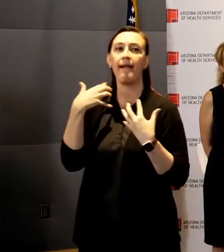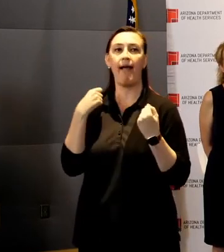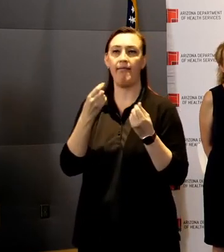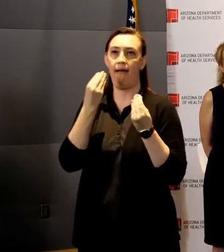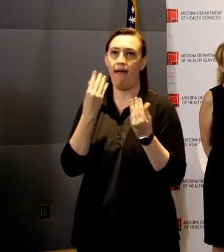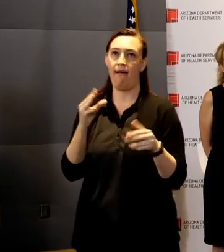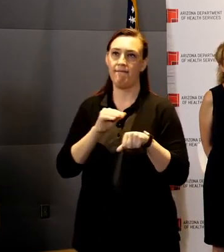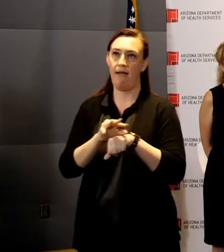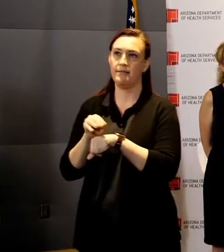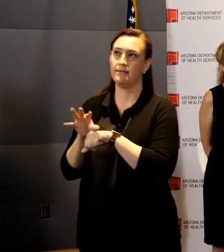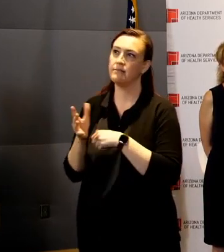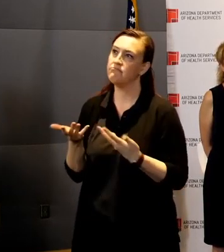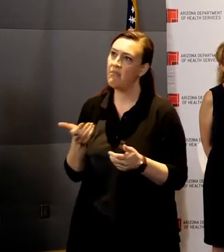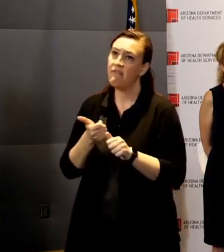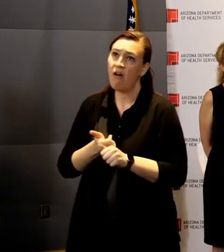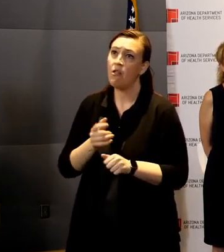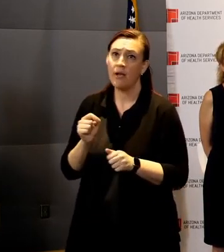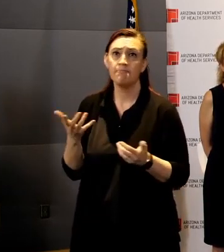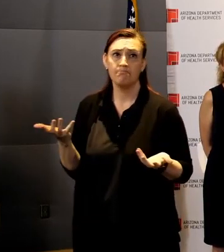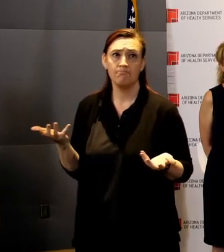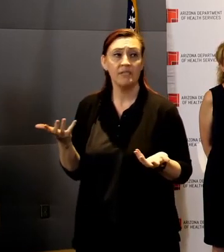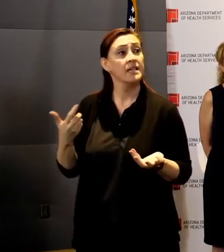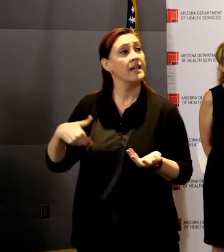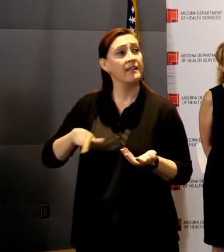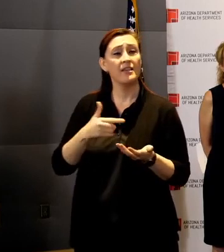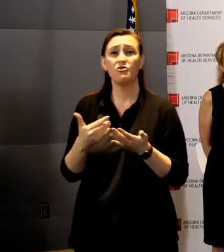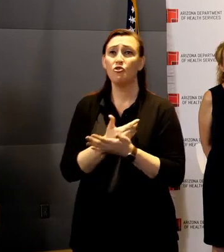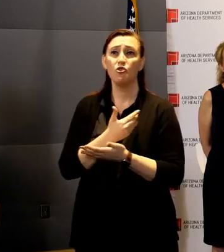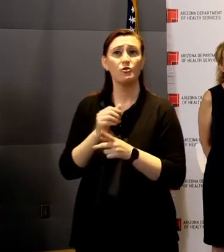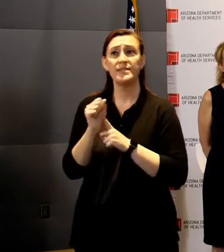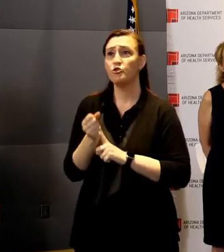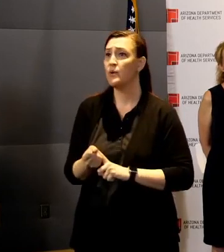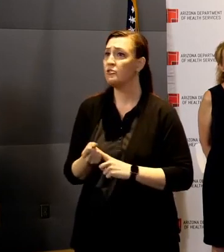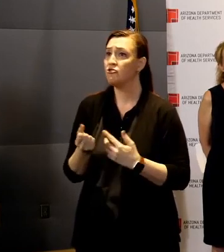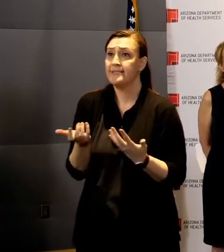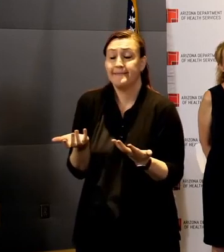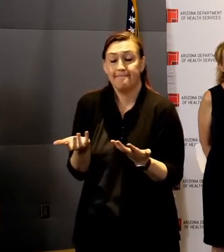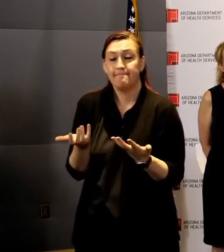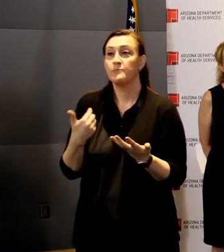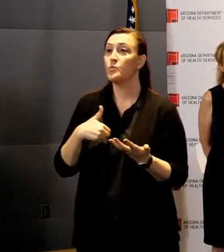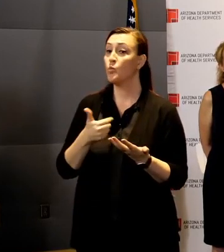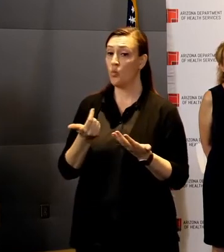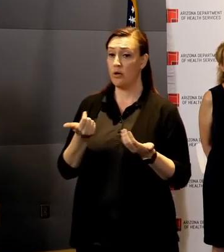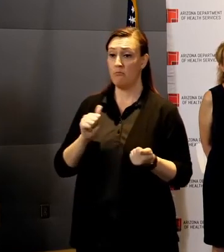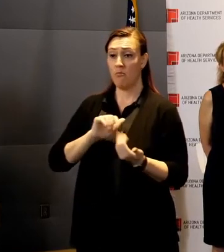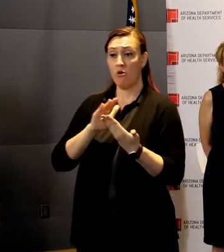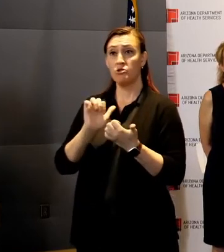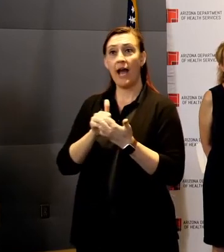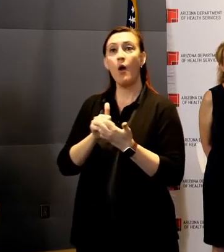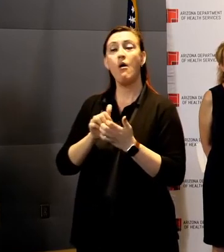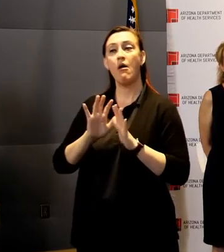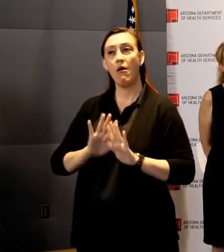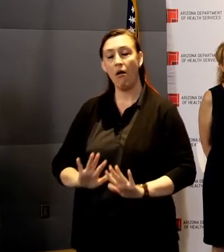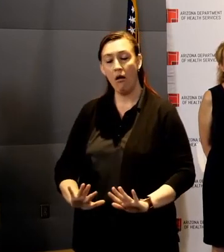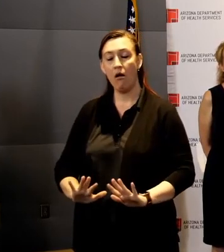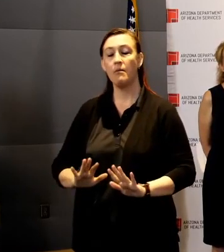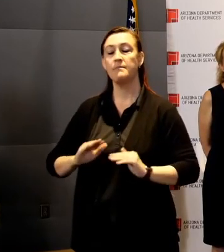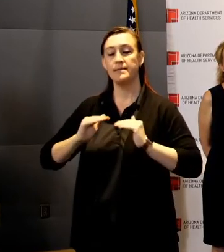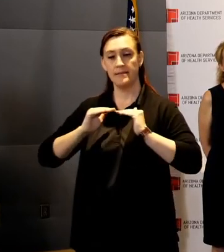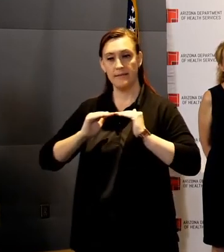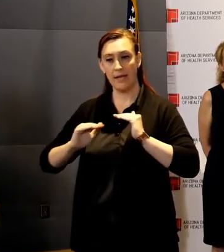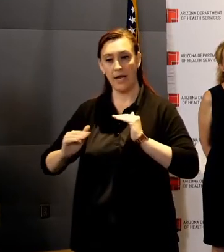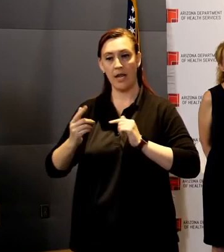times and our approach has been to proceed with a calm and steady manner and with a sense of